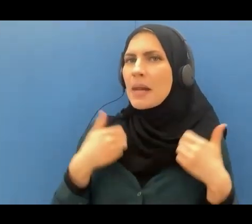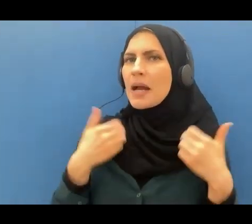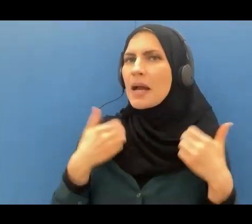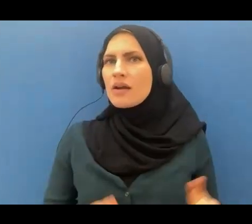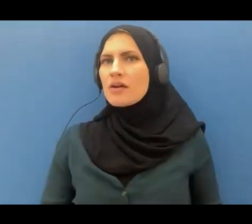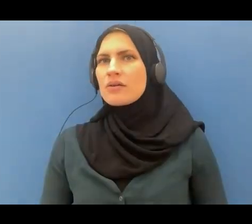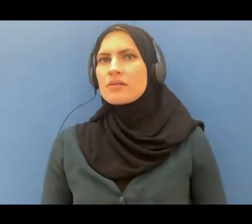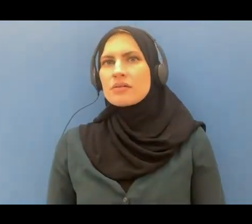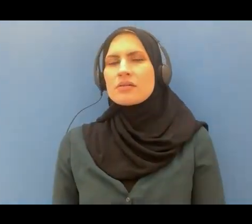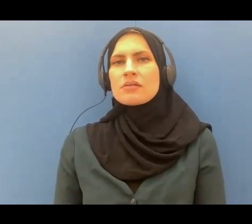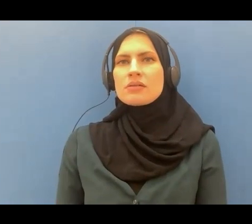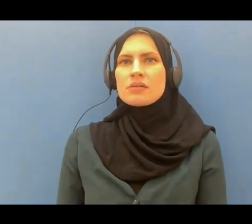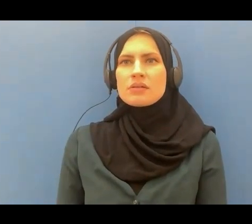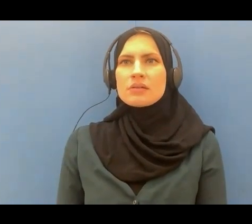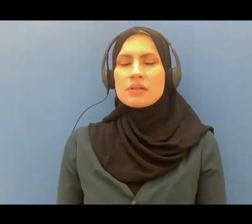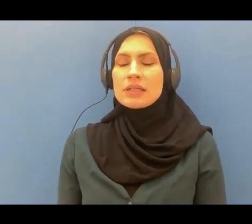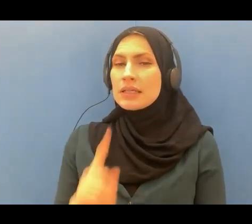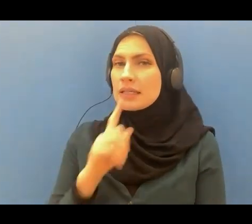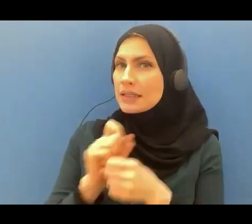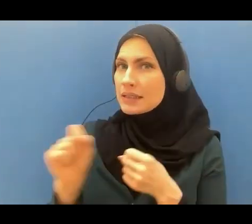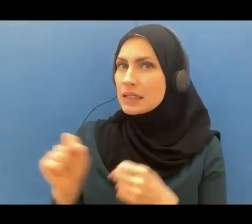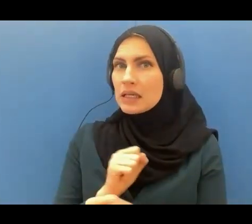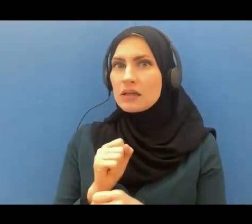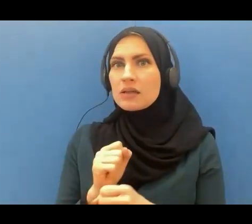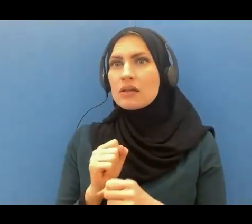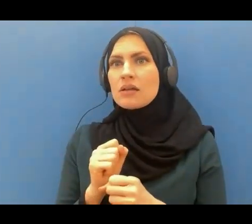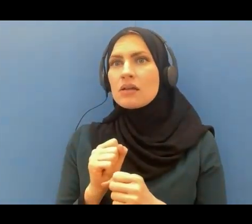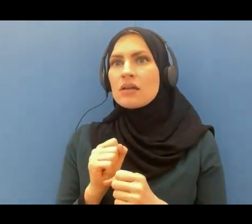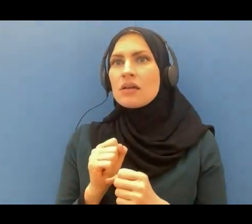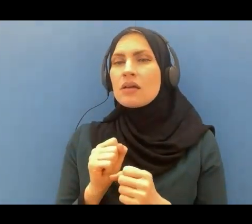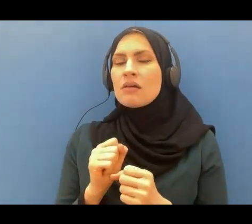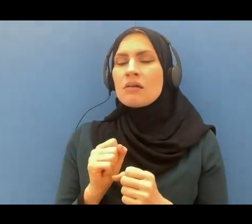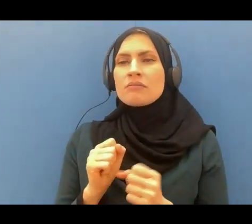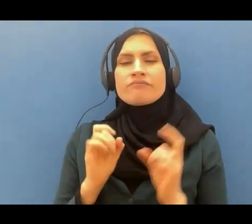and indeed what evil abode for the arrogant